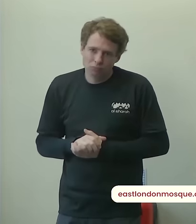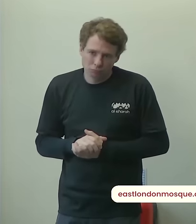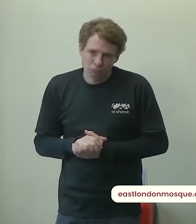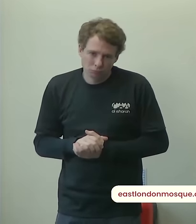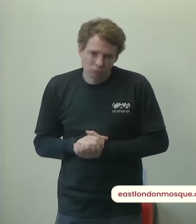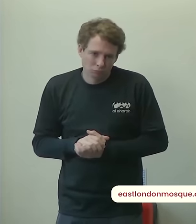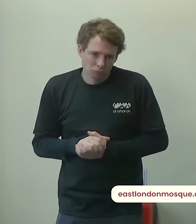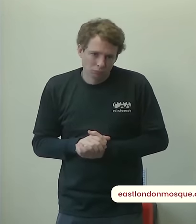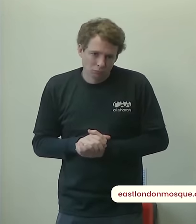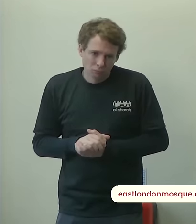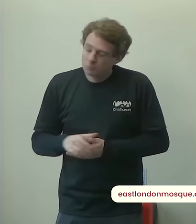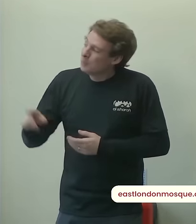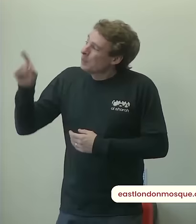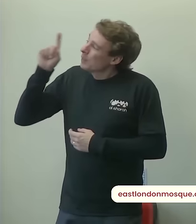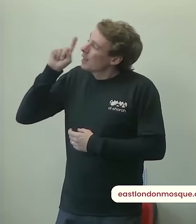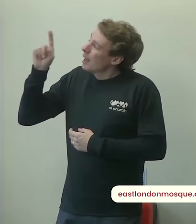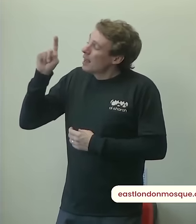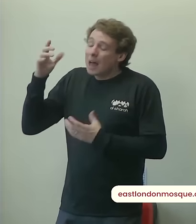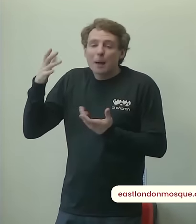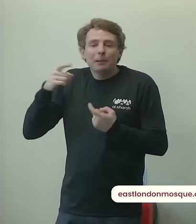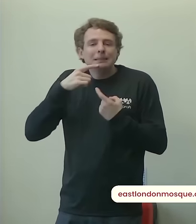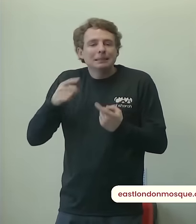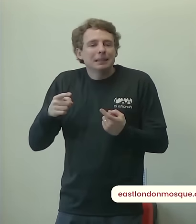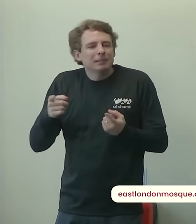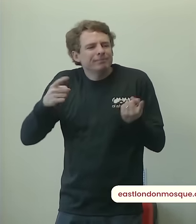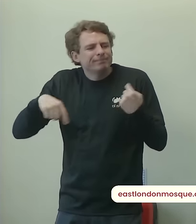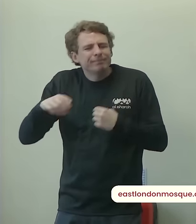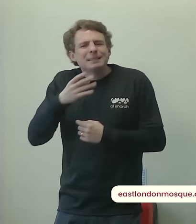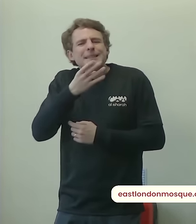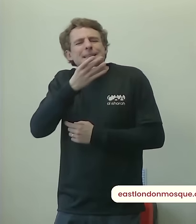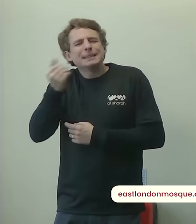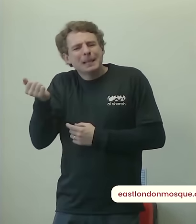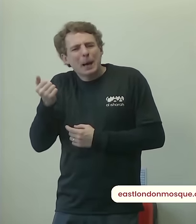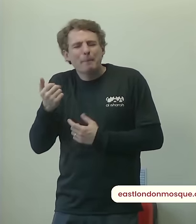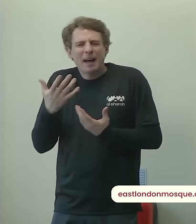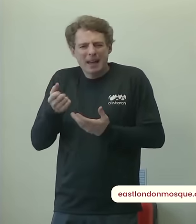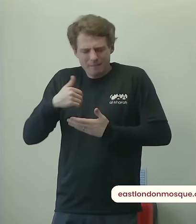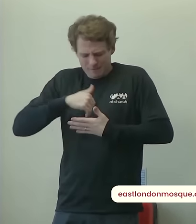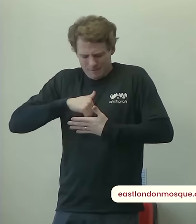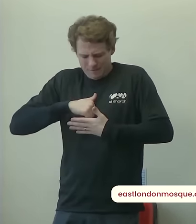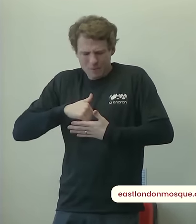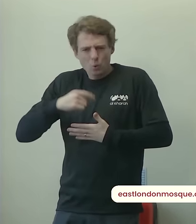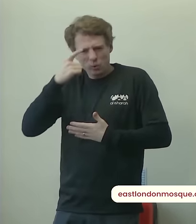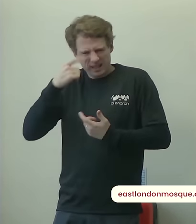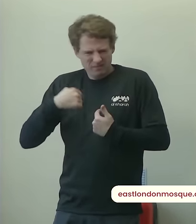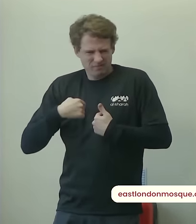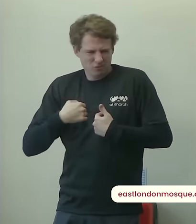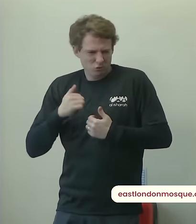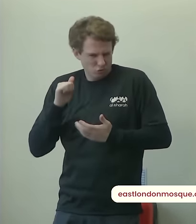when people develop a sense of self-righteousness he says he is the one who knows who is the closest to